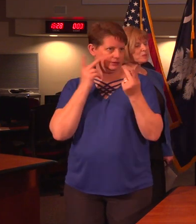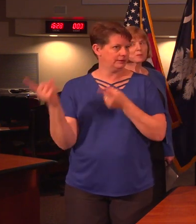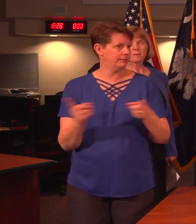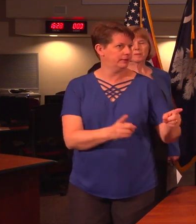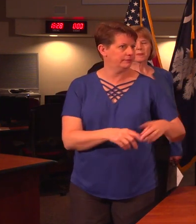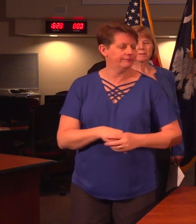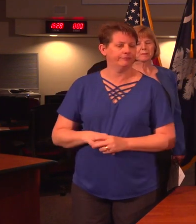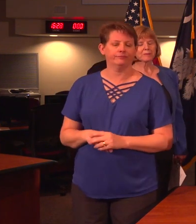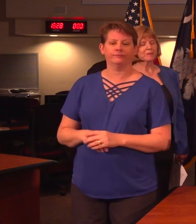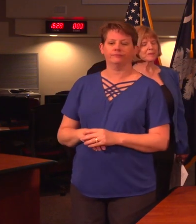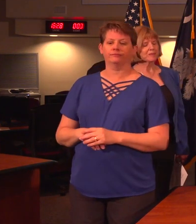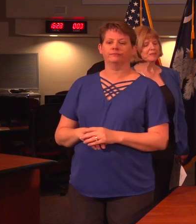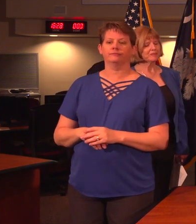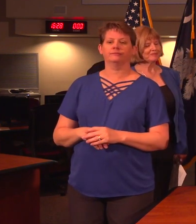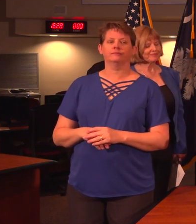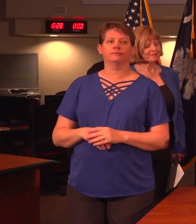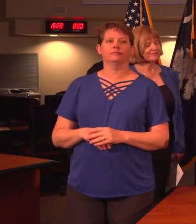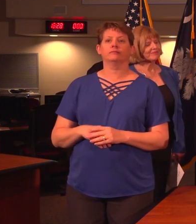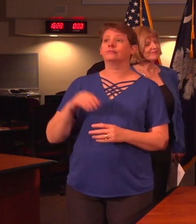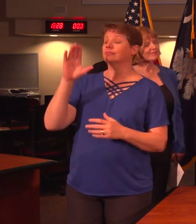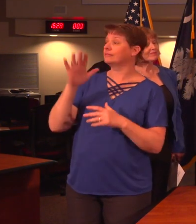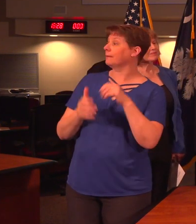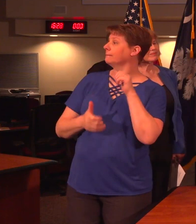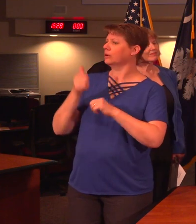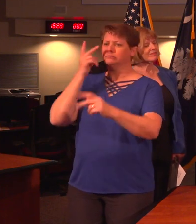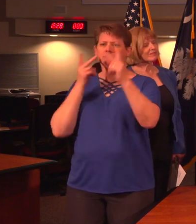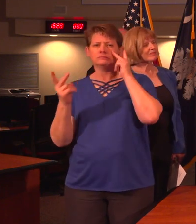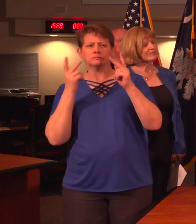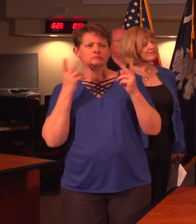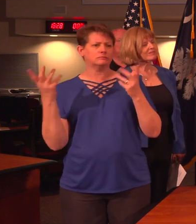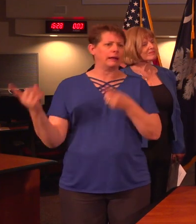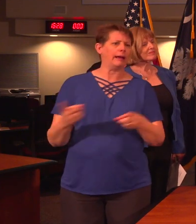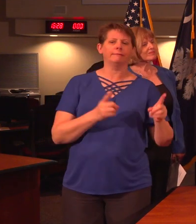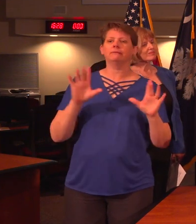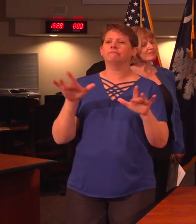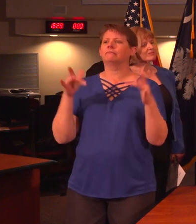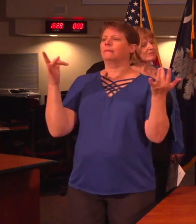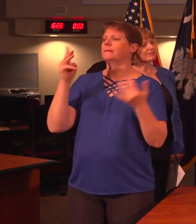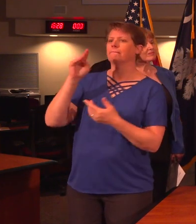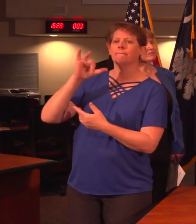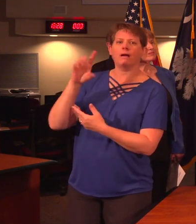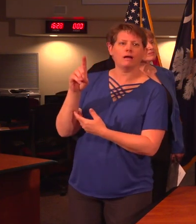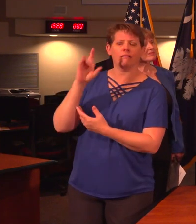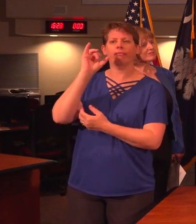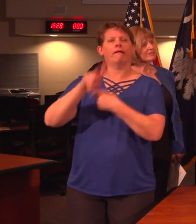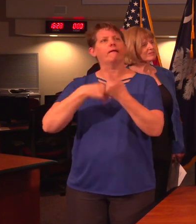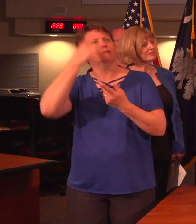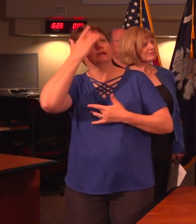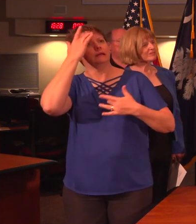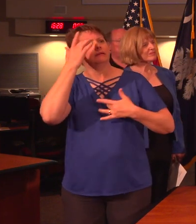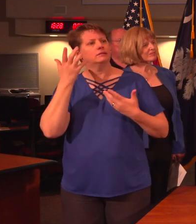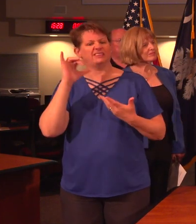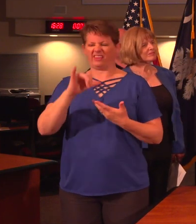Recognize that the majority of illnesses seen are relatively mild, the type of illness for which you might not normally